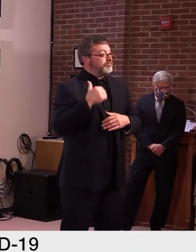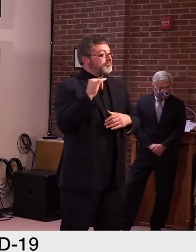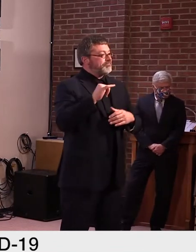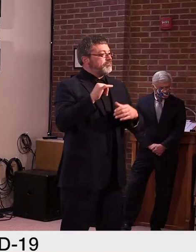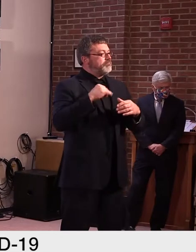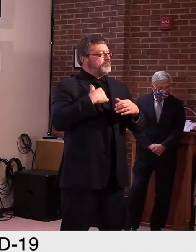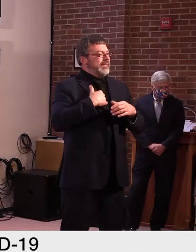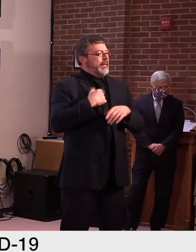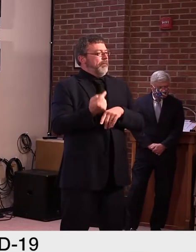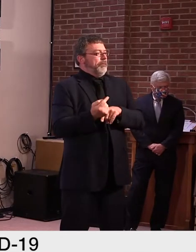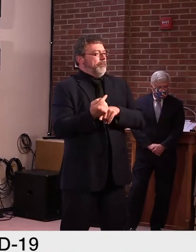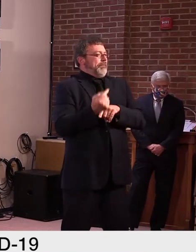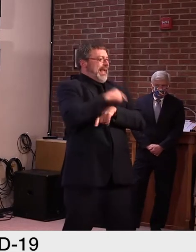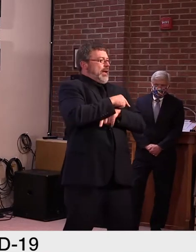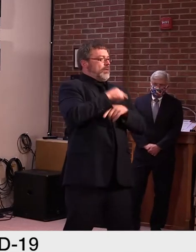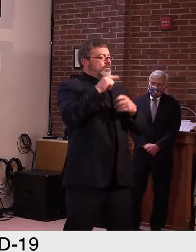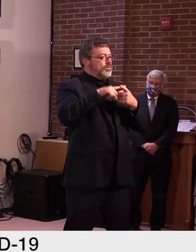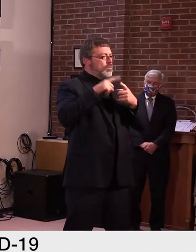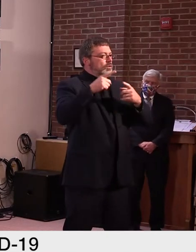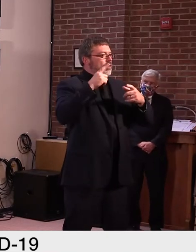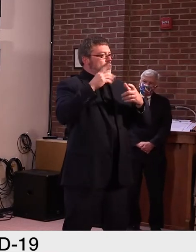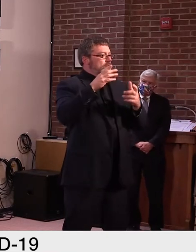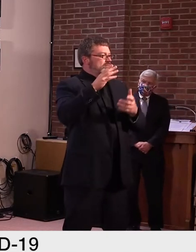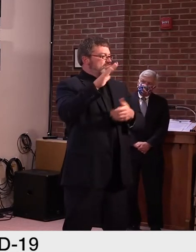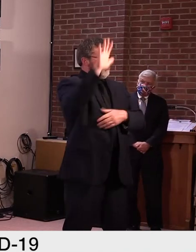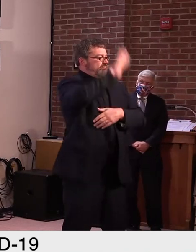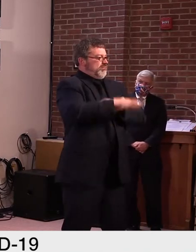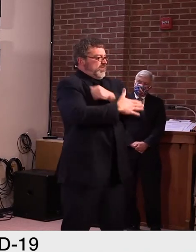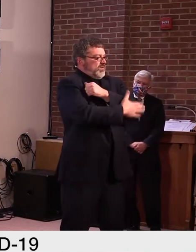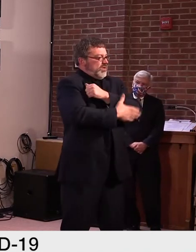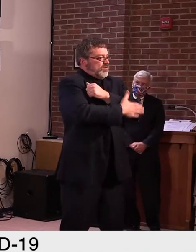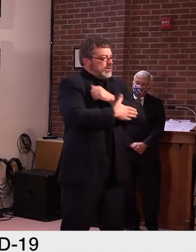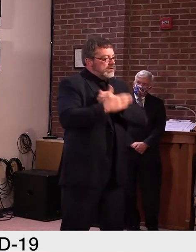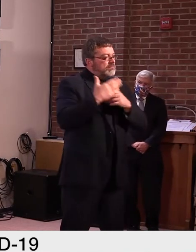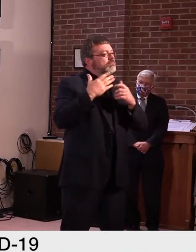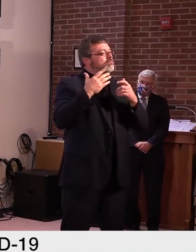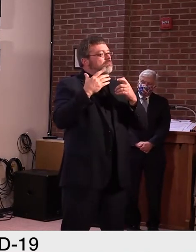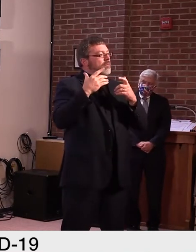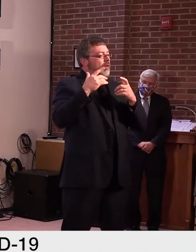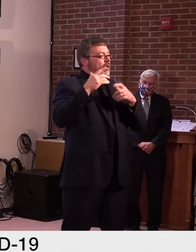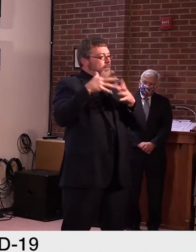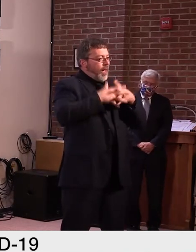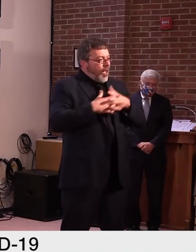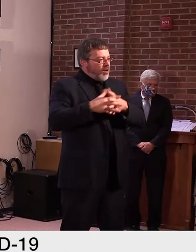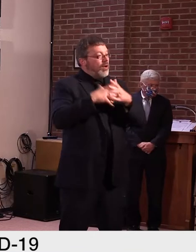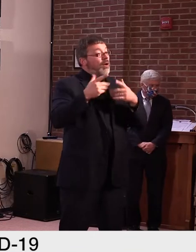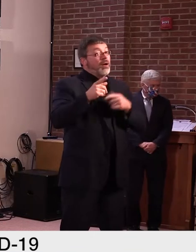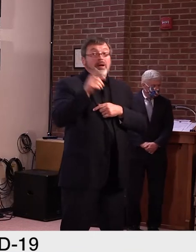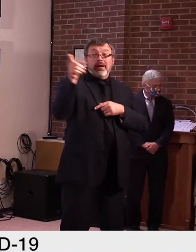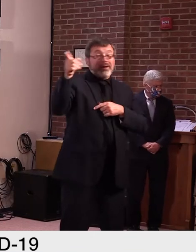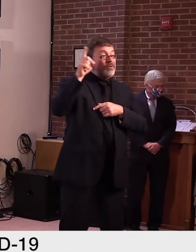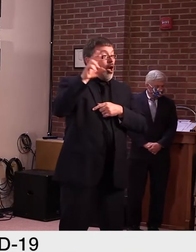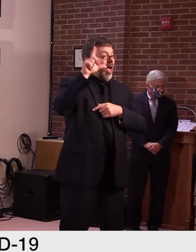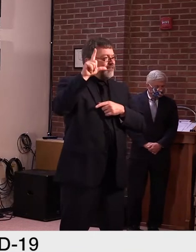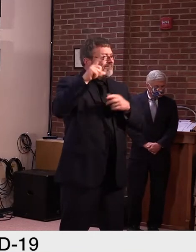Dr. Fauci has been talking about with taking a sample of nine states, the three states here in New England, Vermont, New